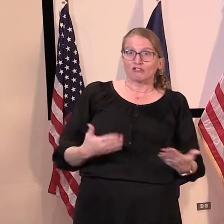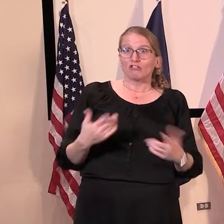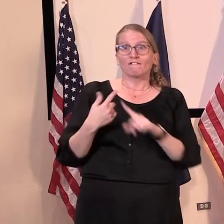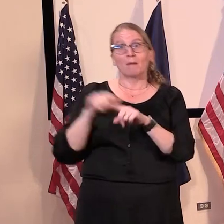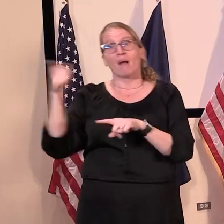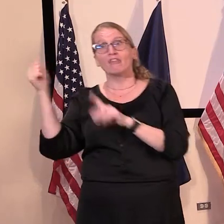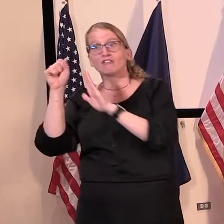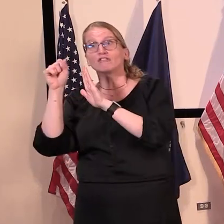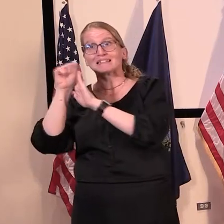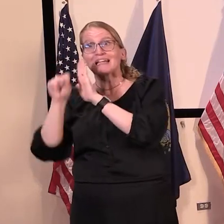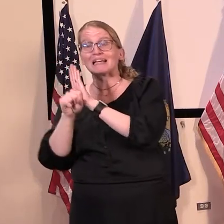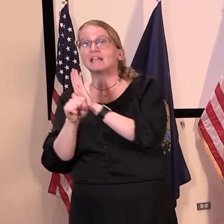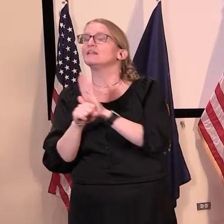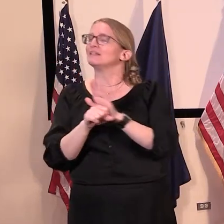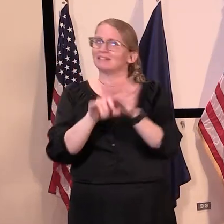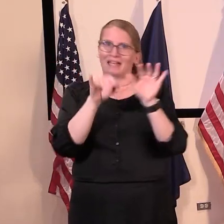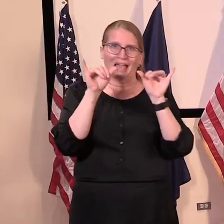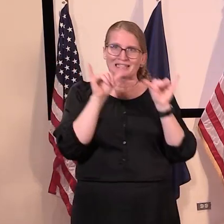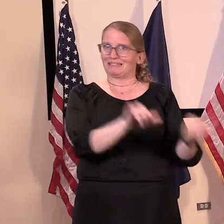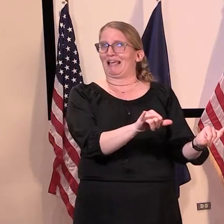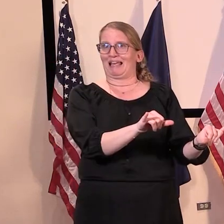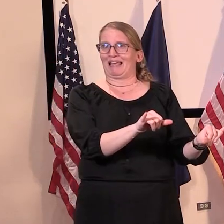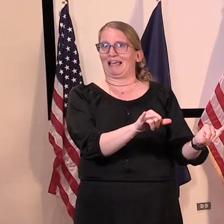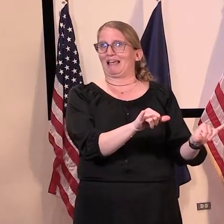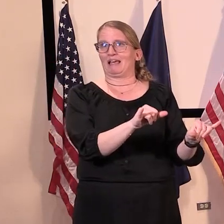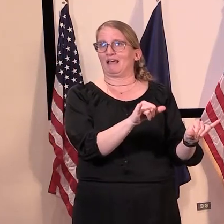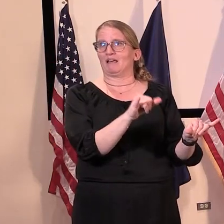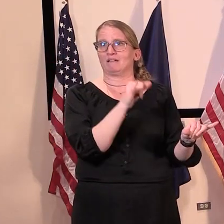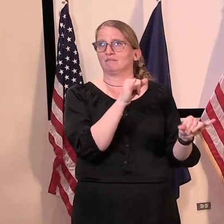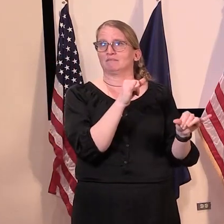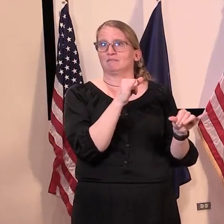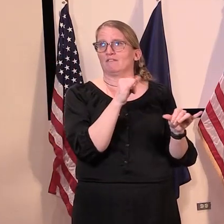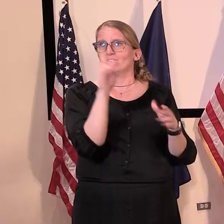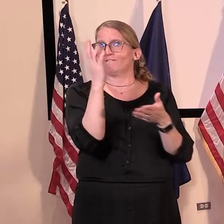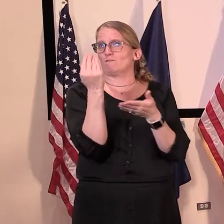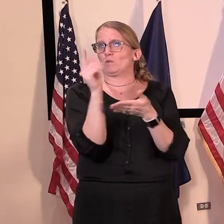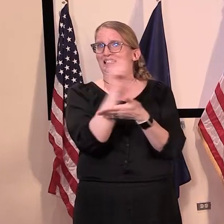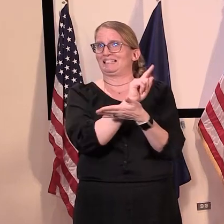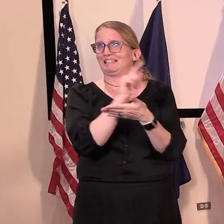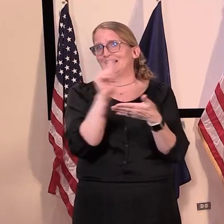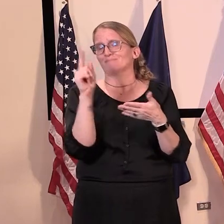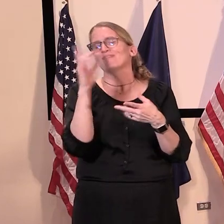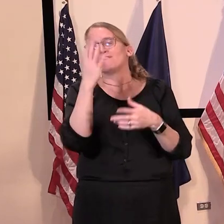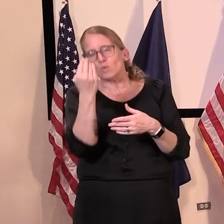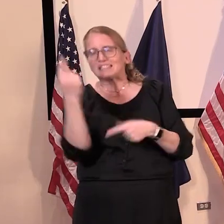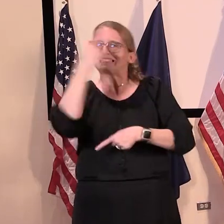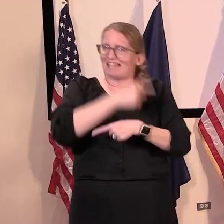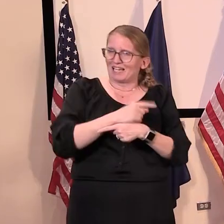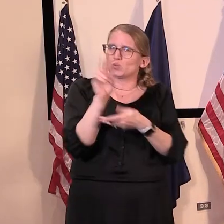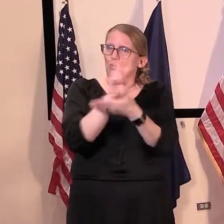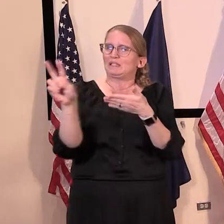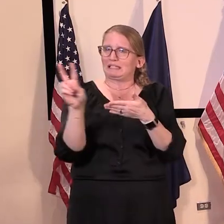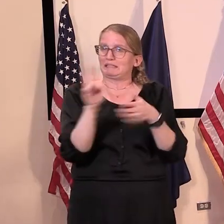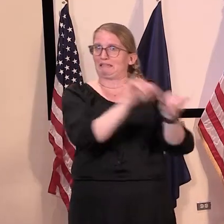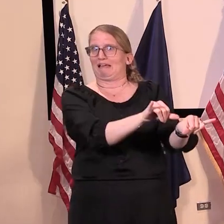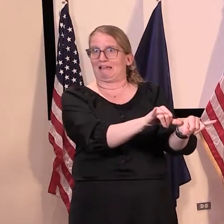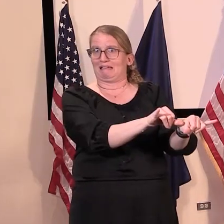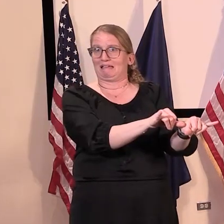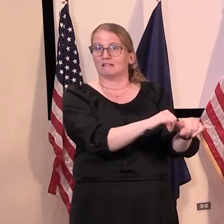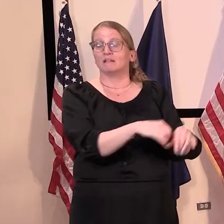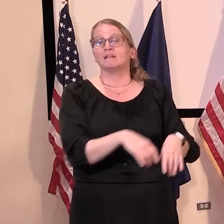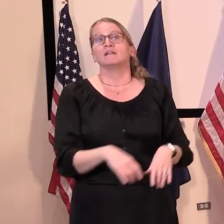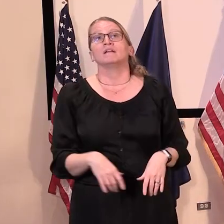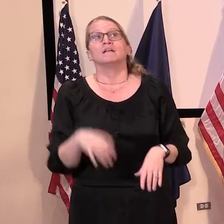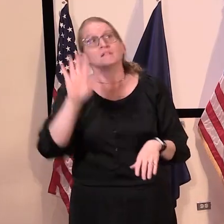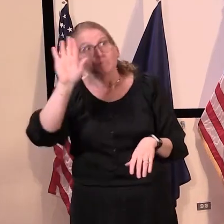to self isolate for 14 days. Now, understanding as well that we have a lot of our Vermonters who have wintered in,